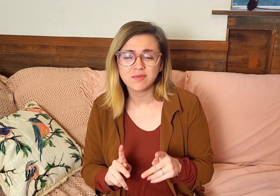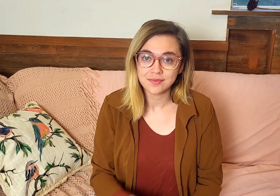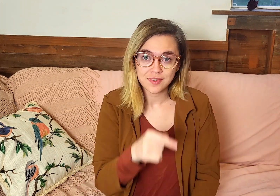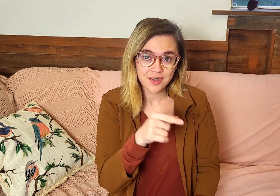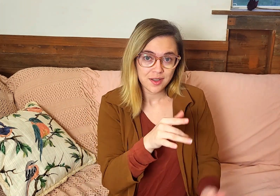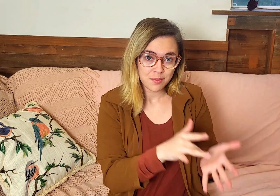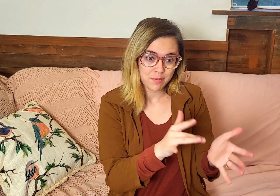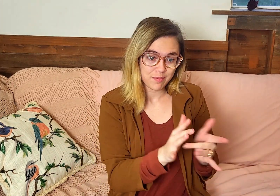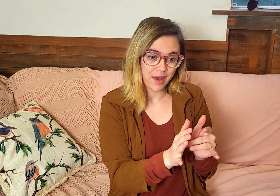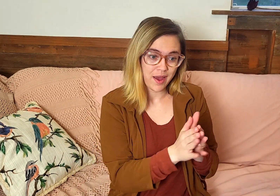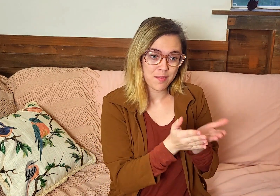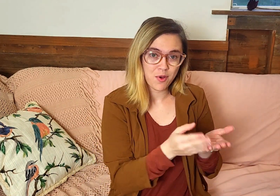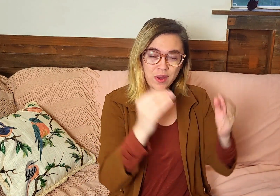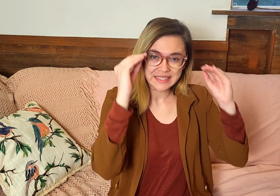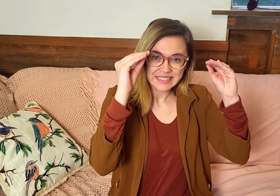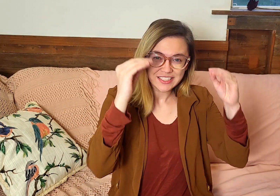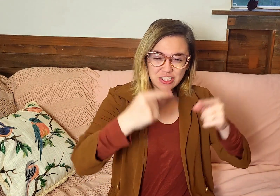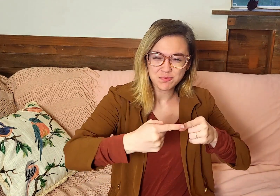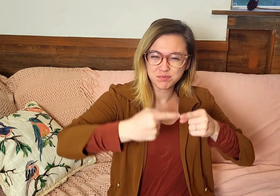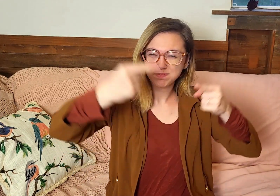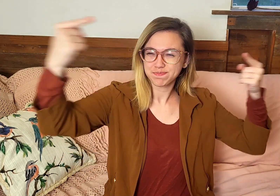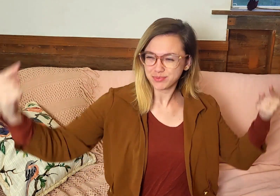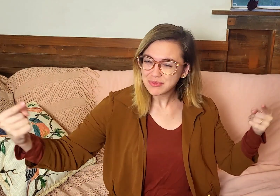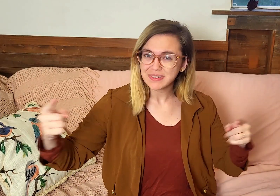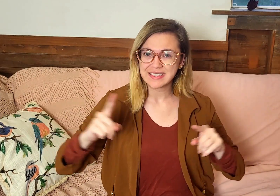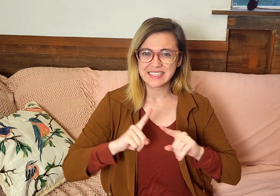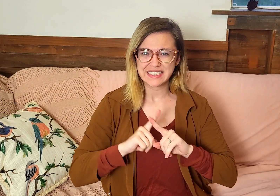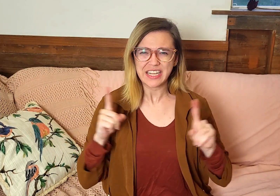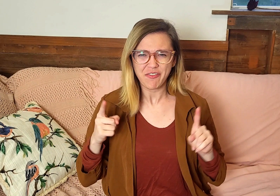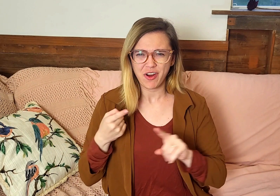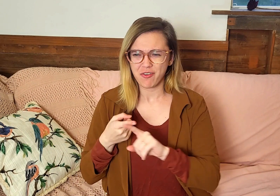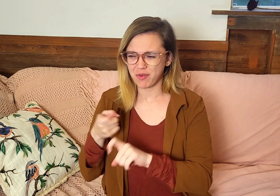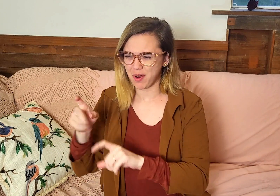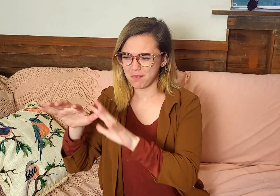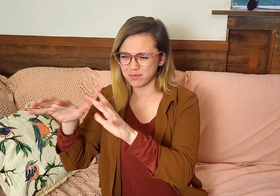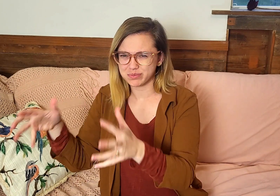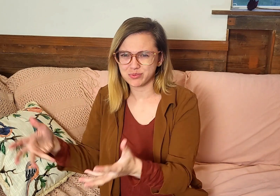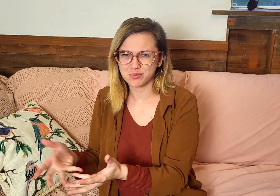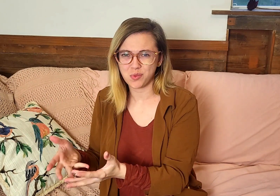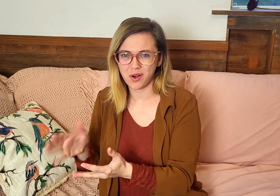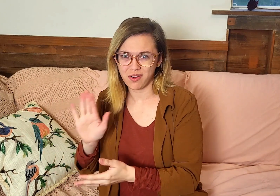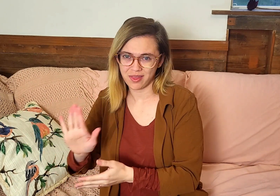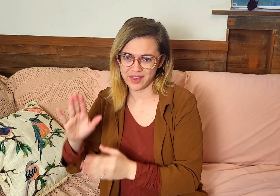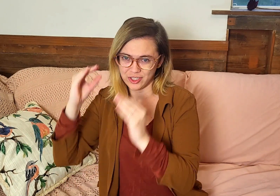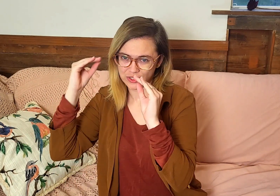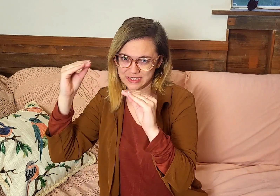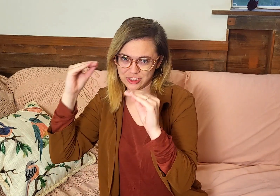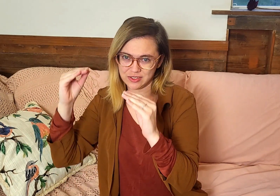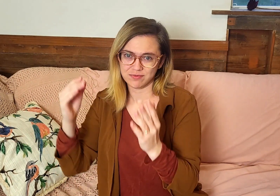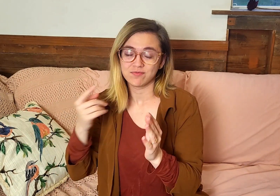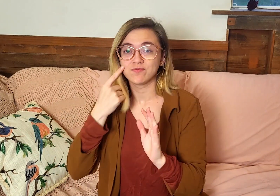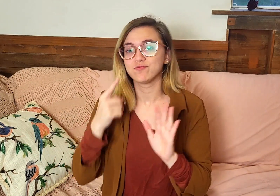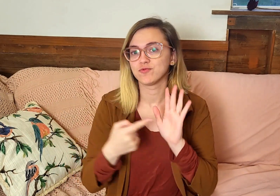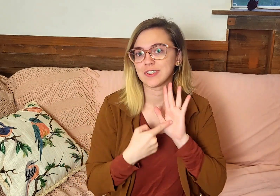The Bible also teaches very different from what the world teaches. For example,